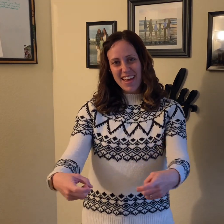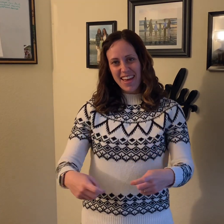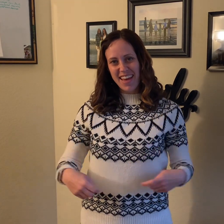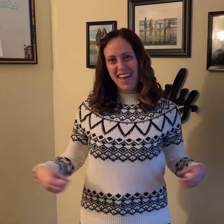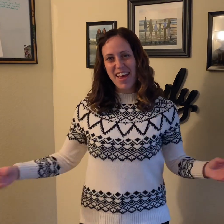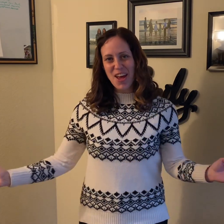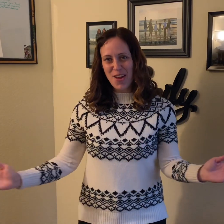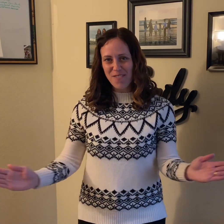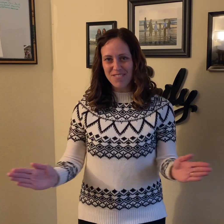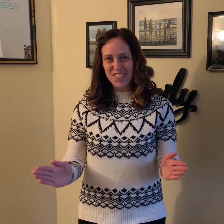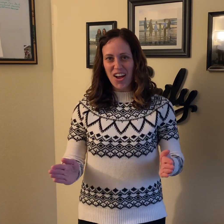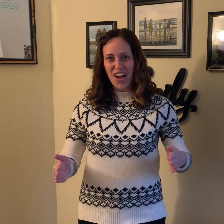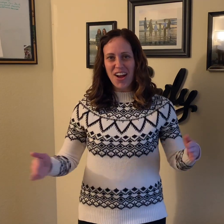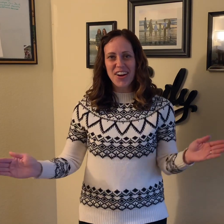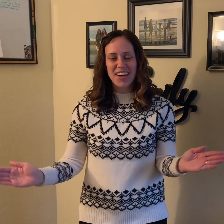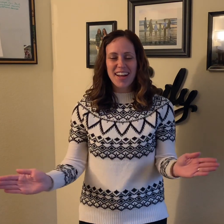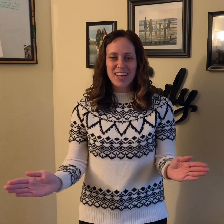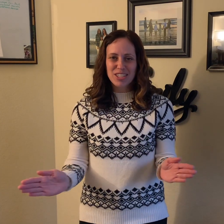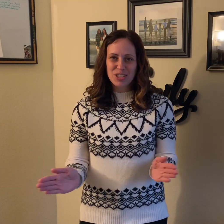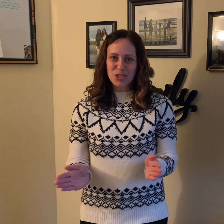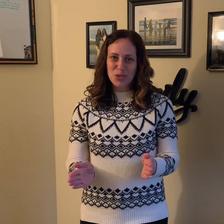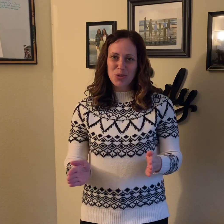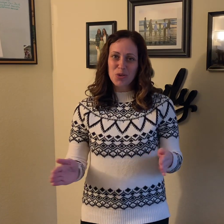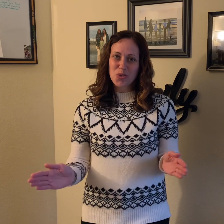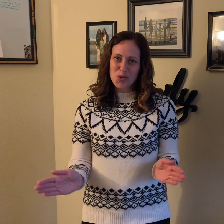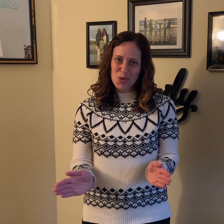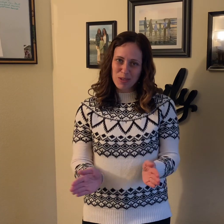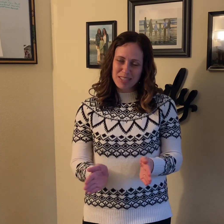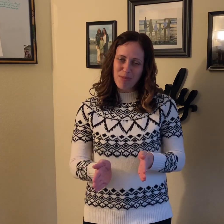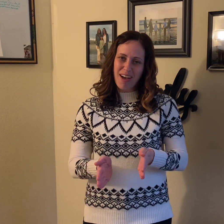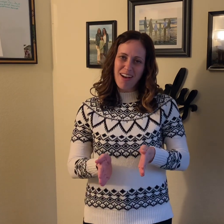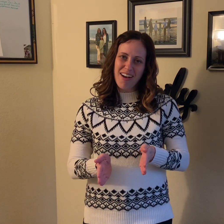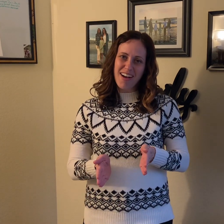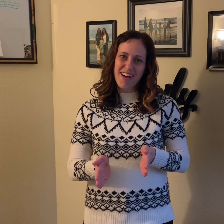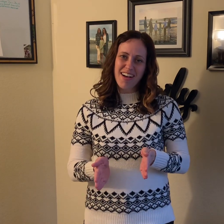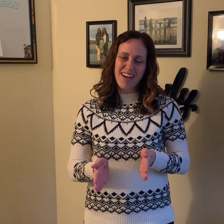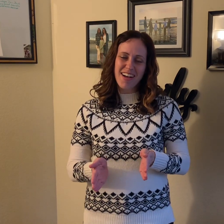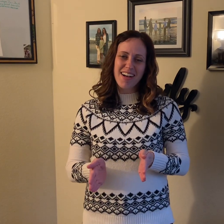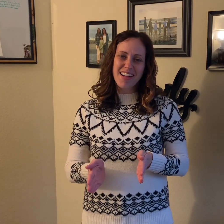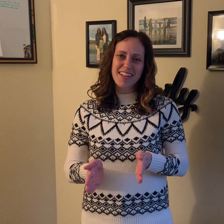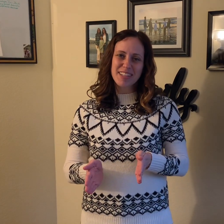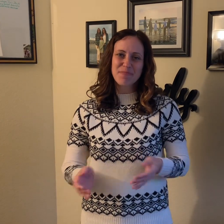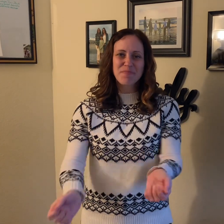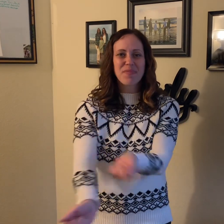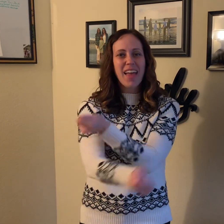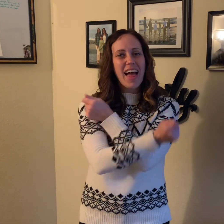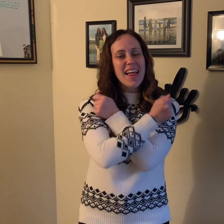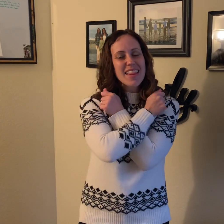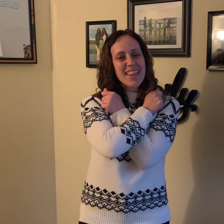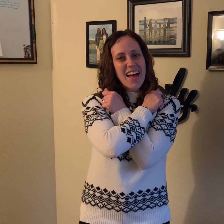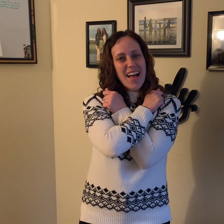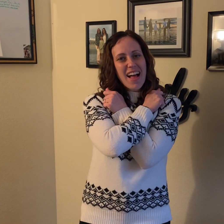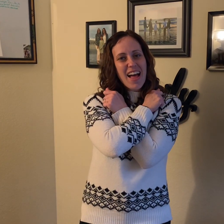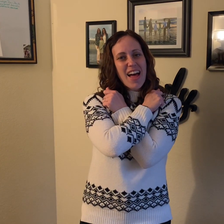far too small. Love